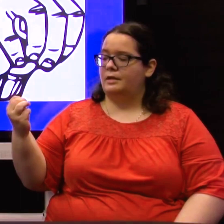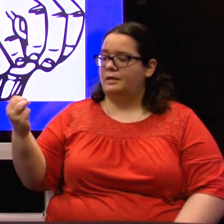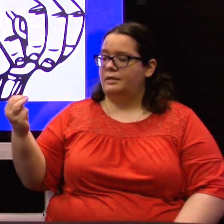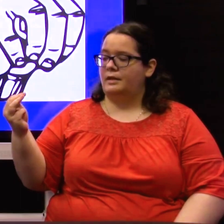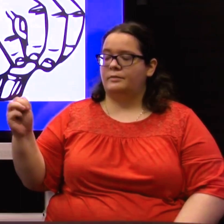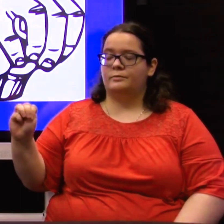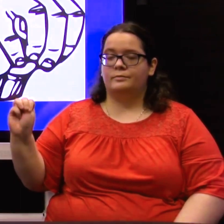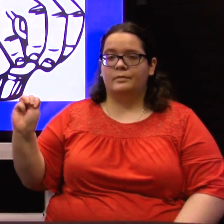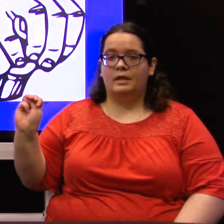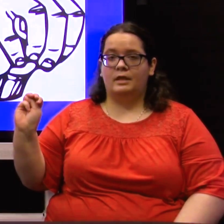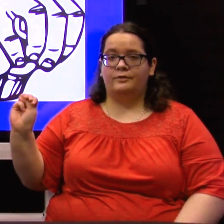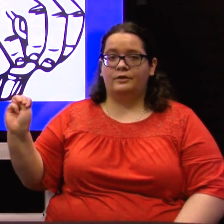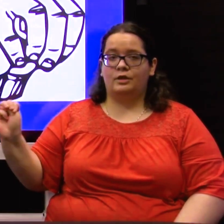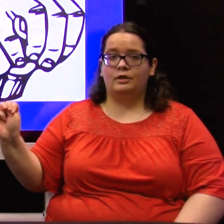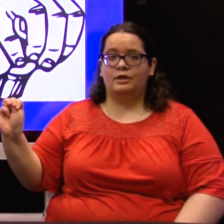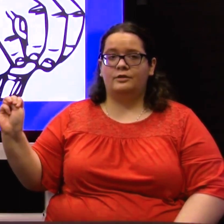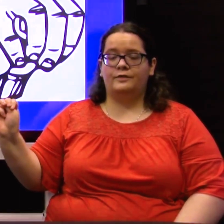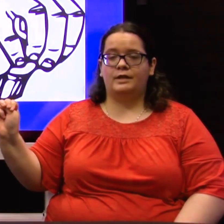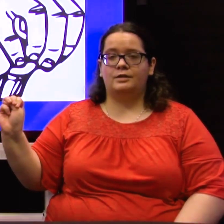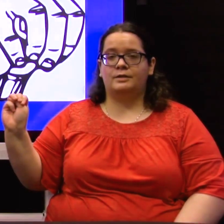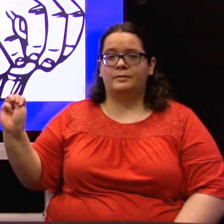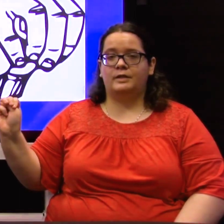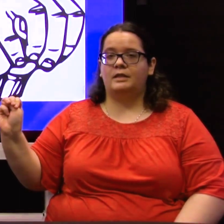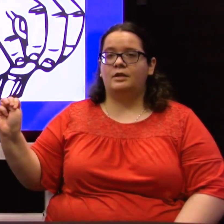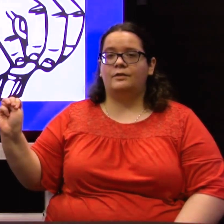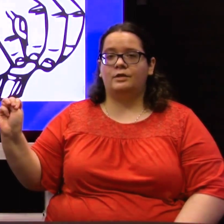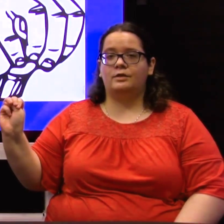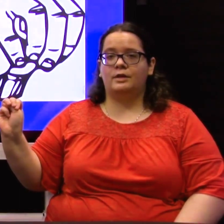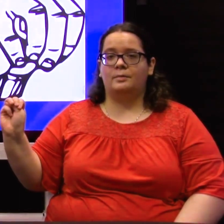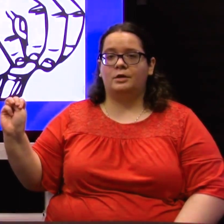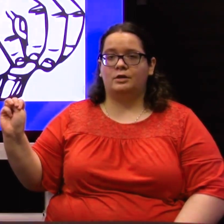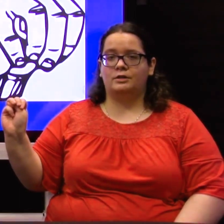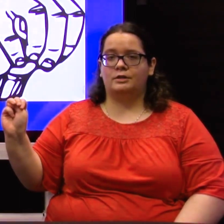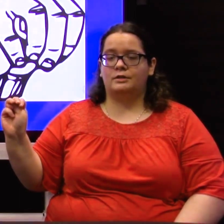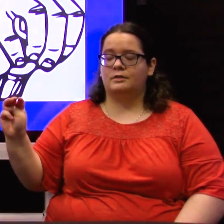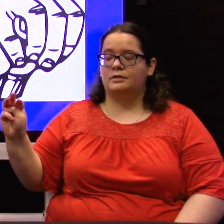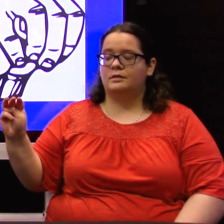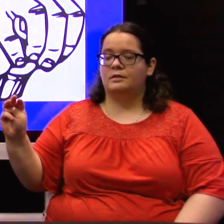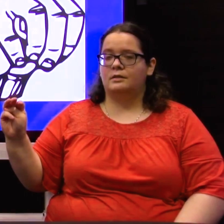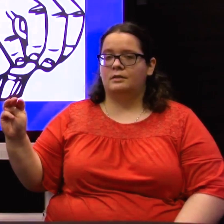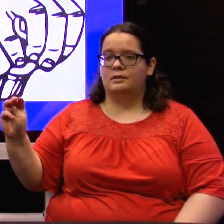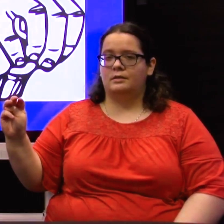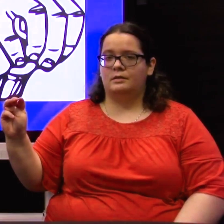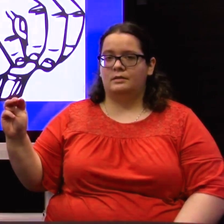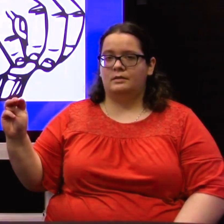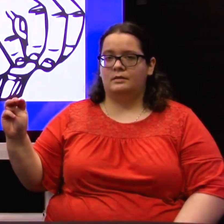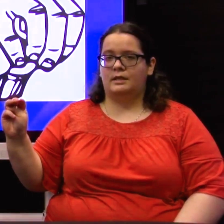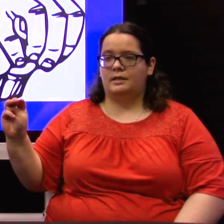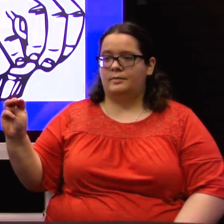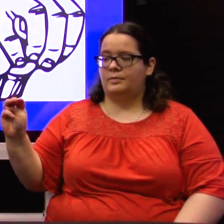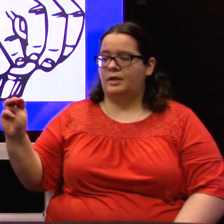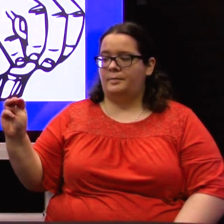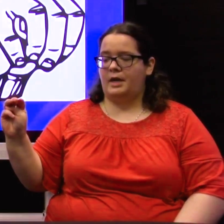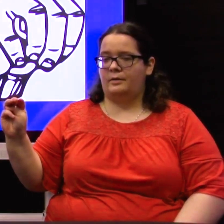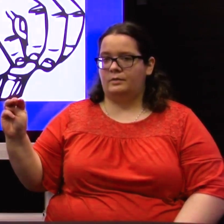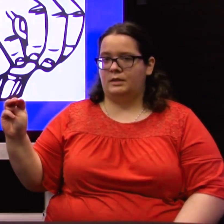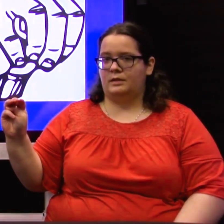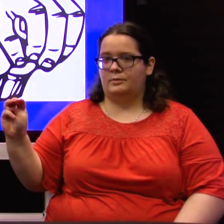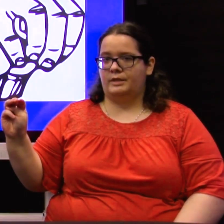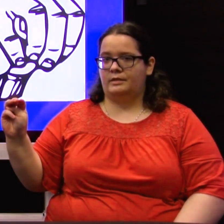Now, if curling your fingers completely over your thumb hurts, let them come out a little bit.